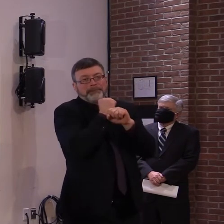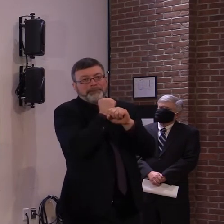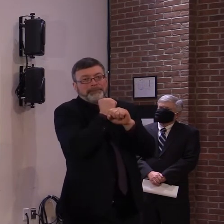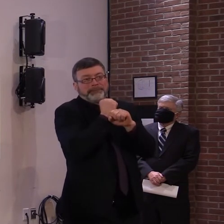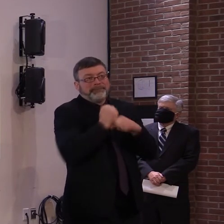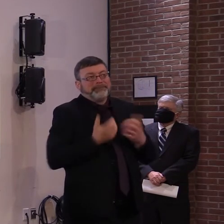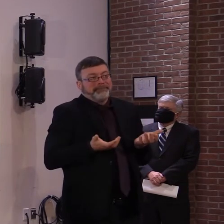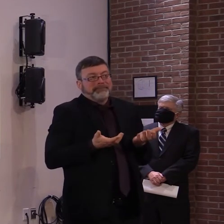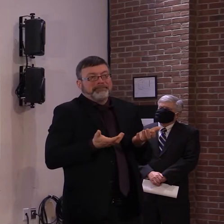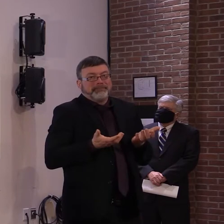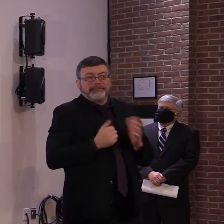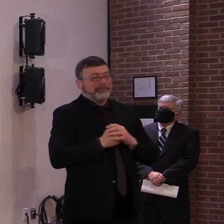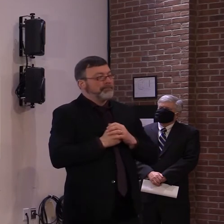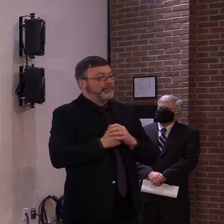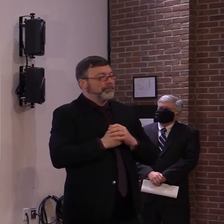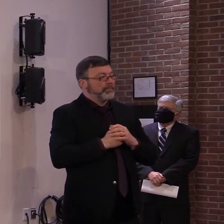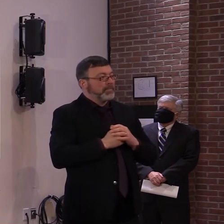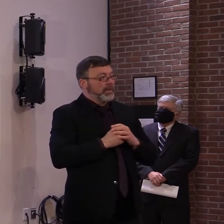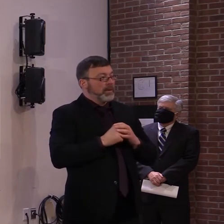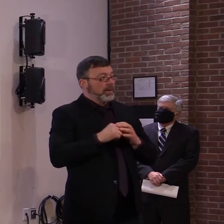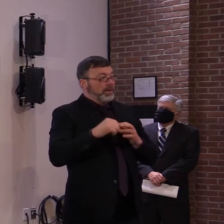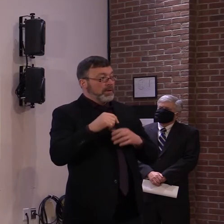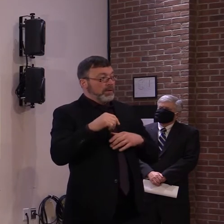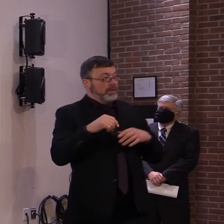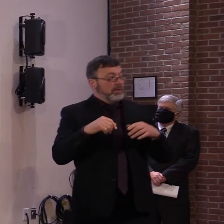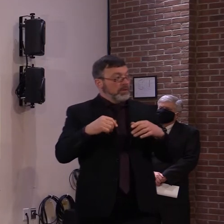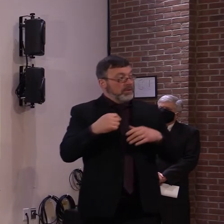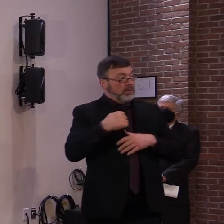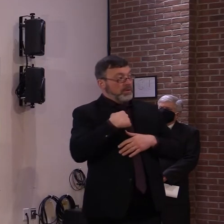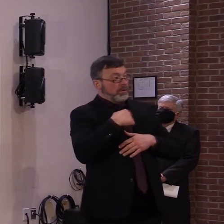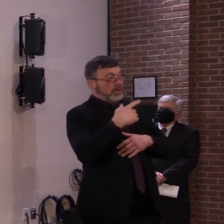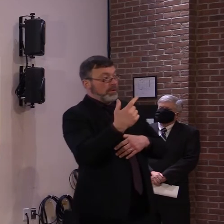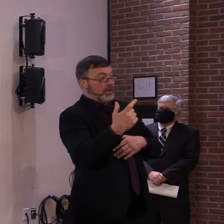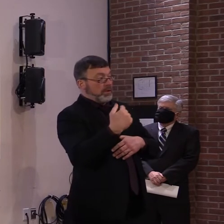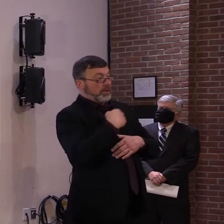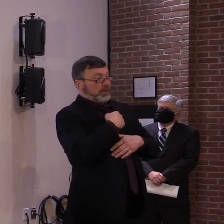heavy redacting. I mean, that'd be back to numbers again.